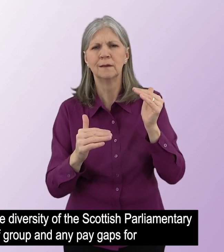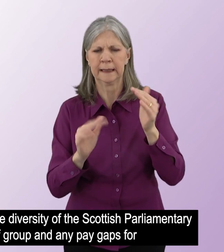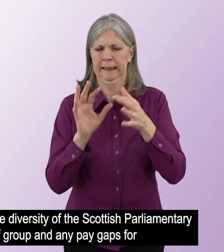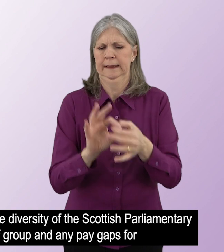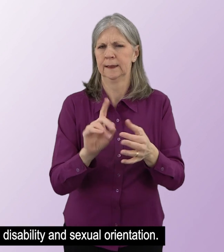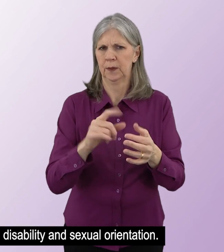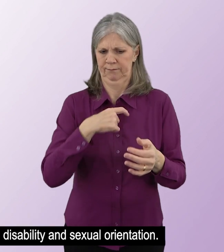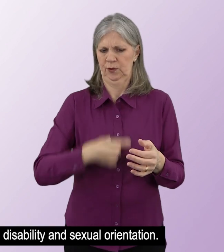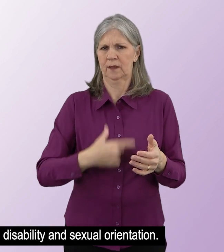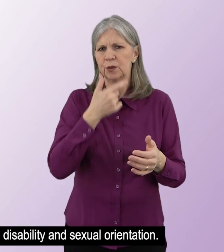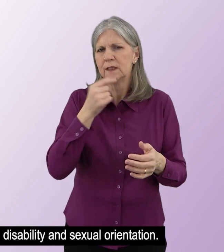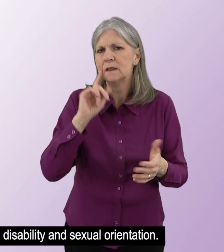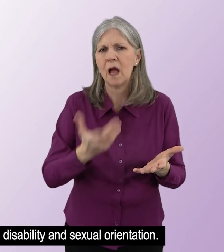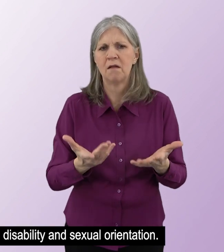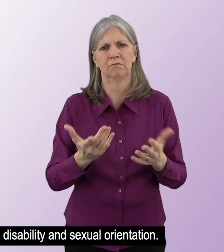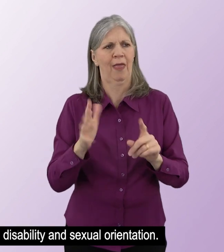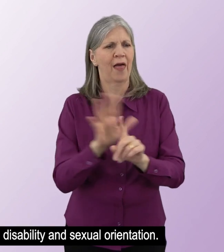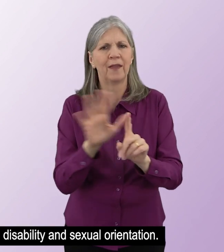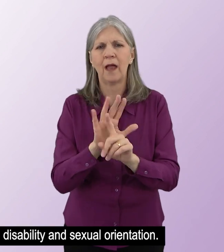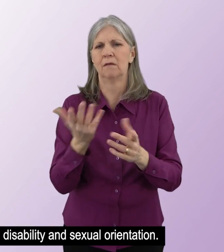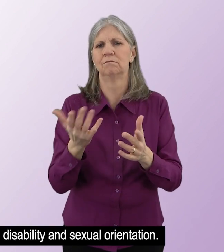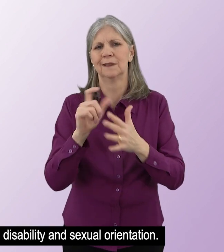ethnicity, disability and sexual orientation.